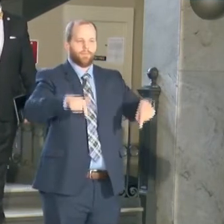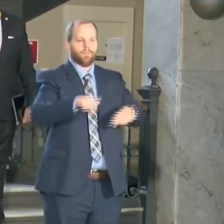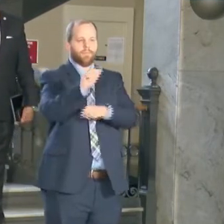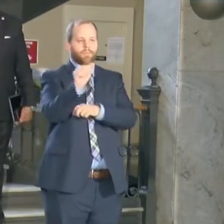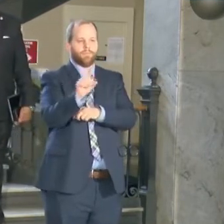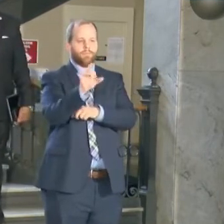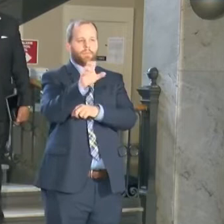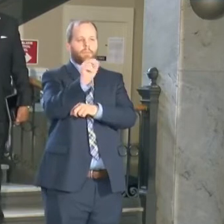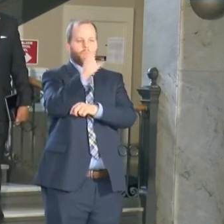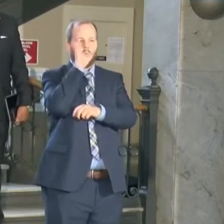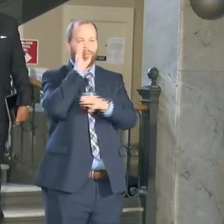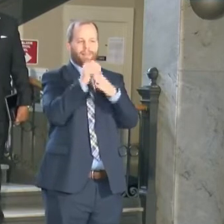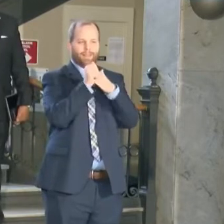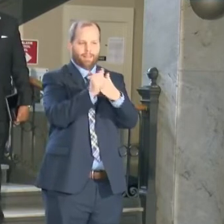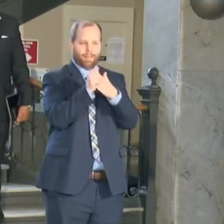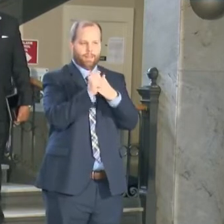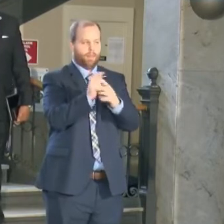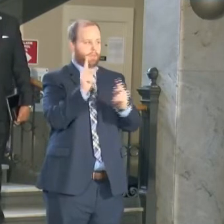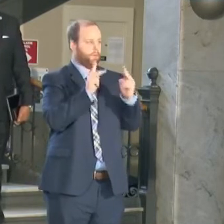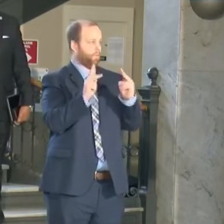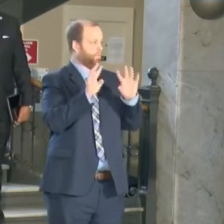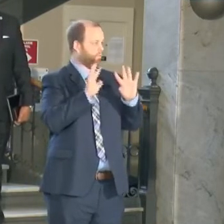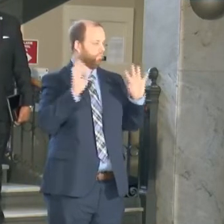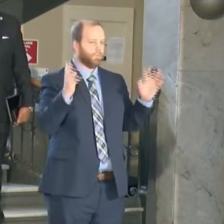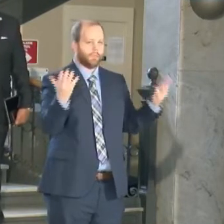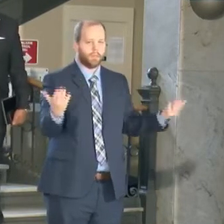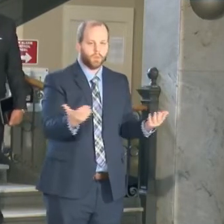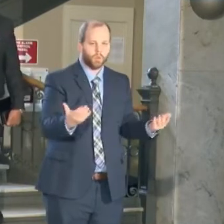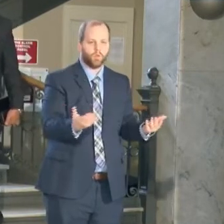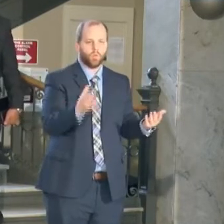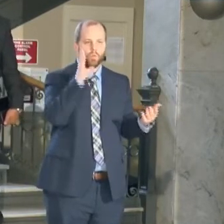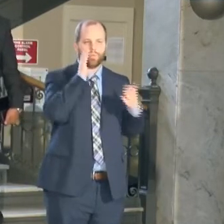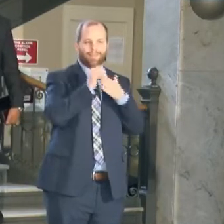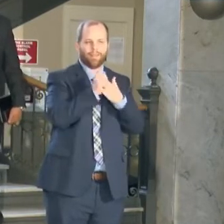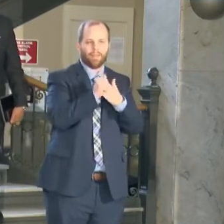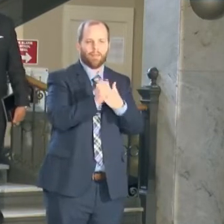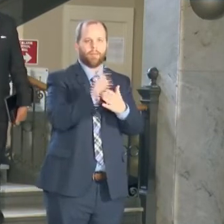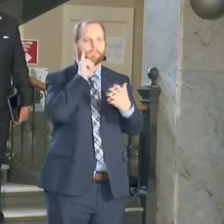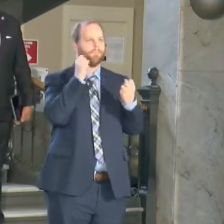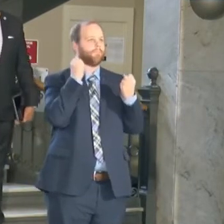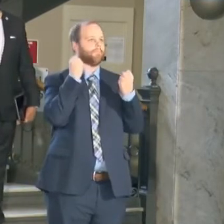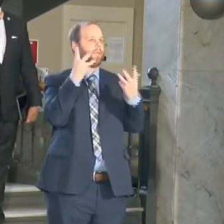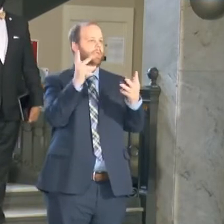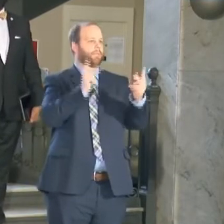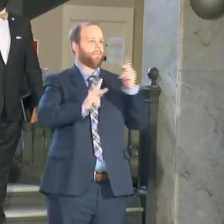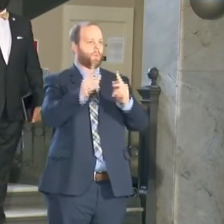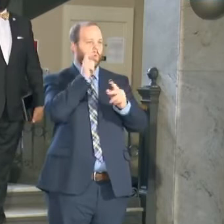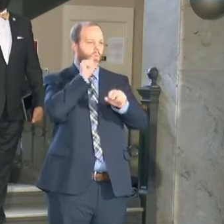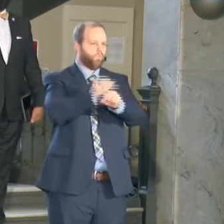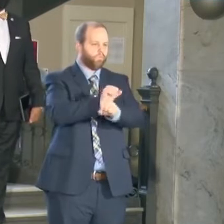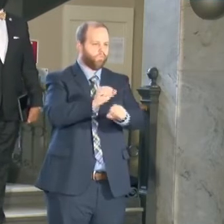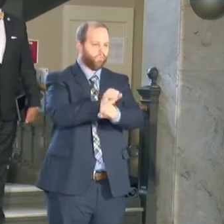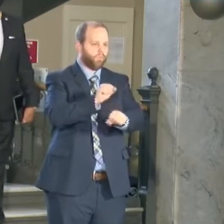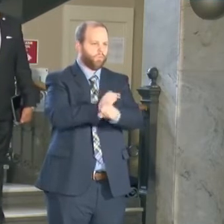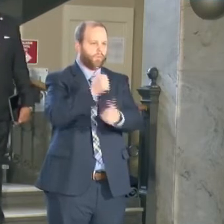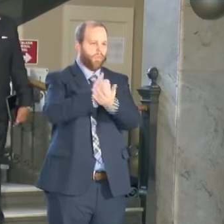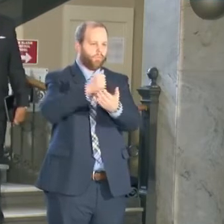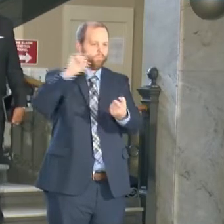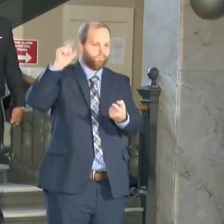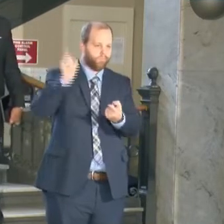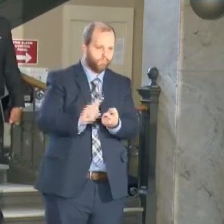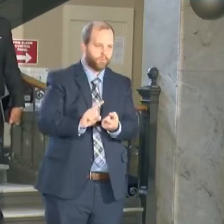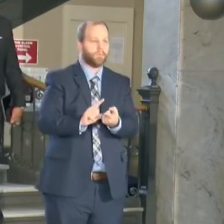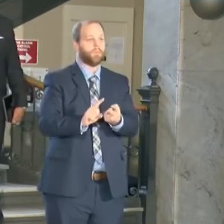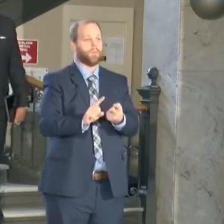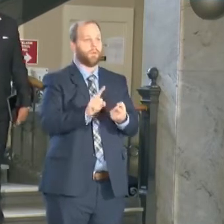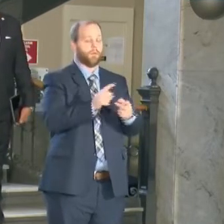individuals who are here with us today, and the countless people who are working to get this issue under control. But not just for the short term, but